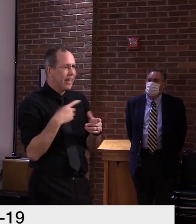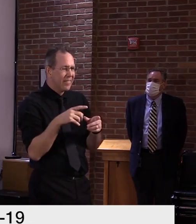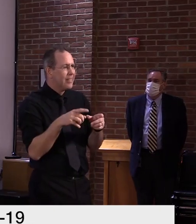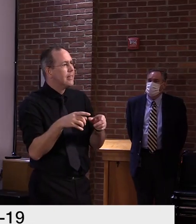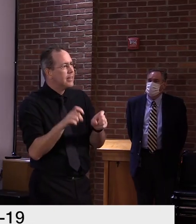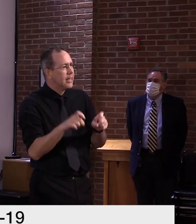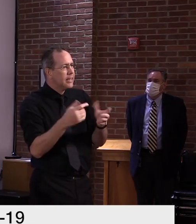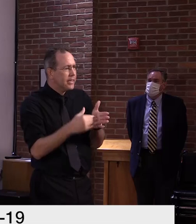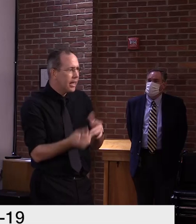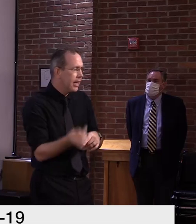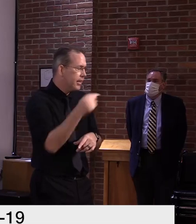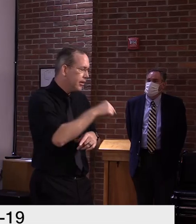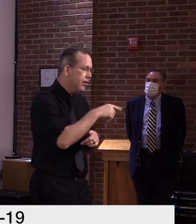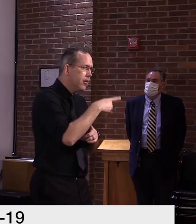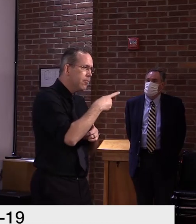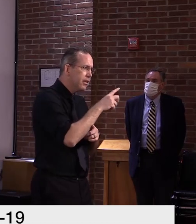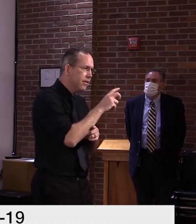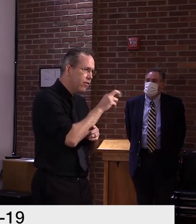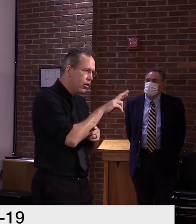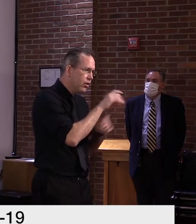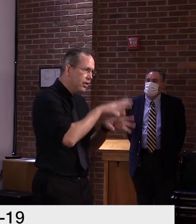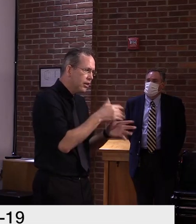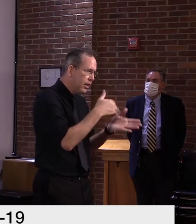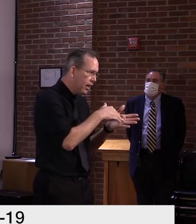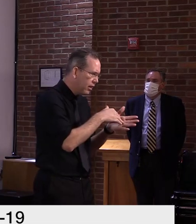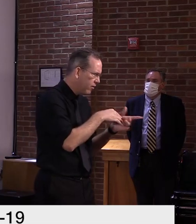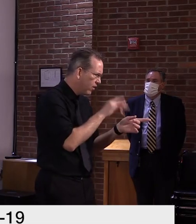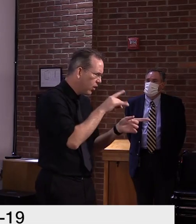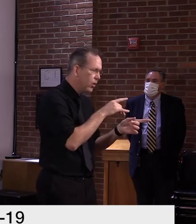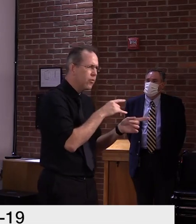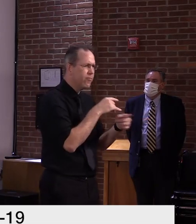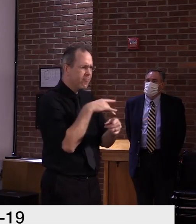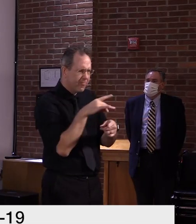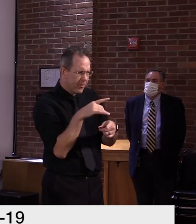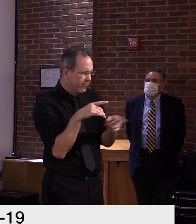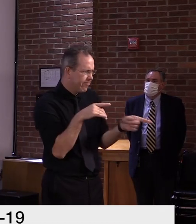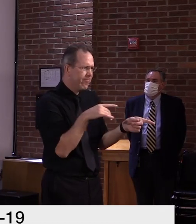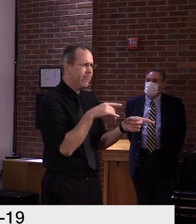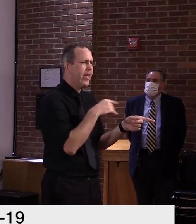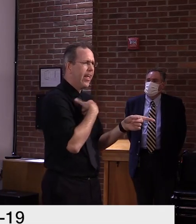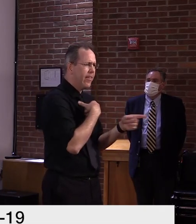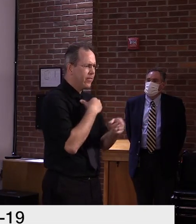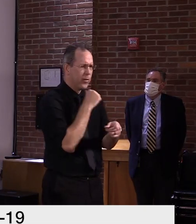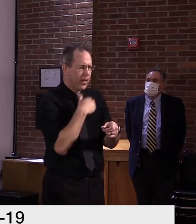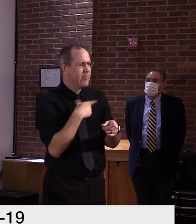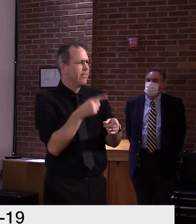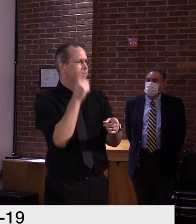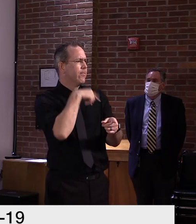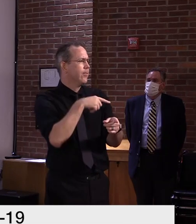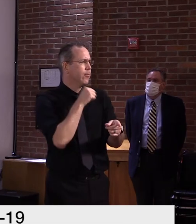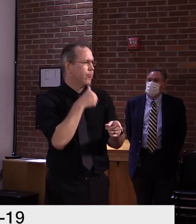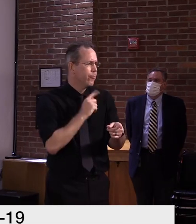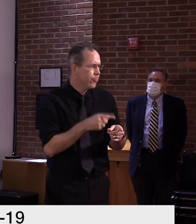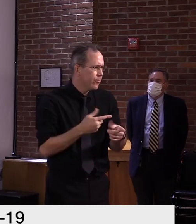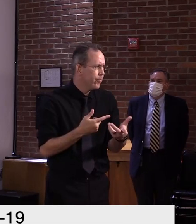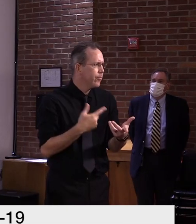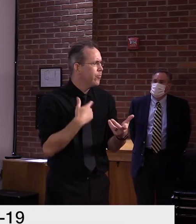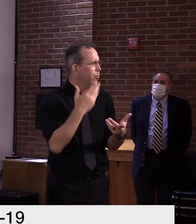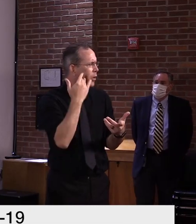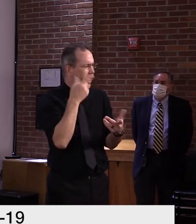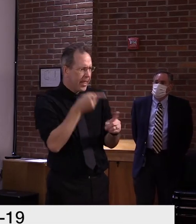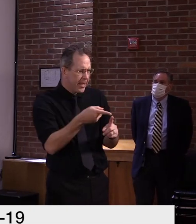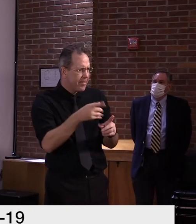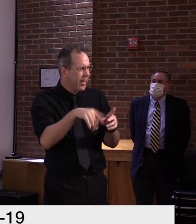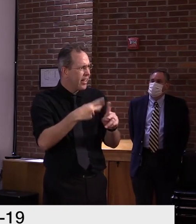so it shouldn't represent a resolved infection or anything of that sort. So those are all the, uh, the bits of detective work that we're doing,